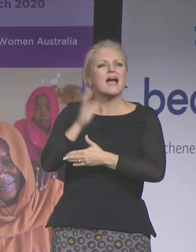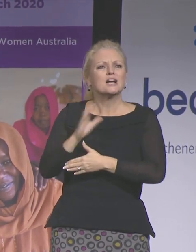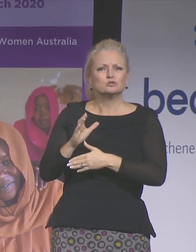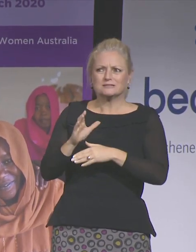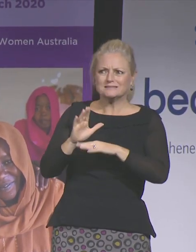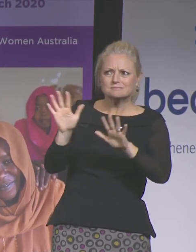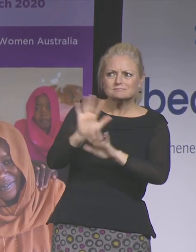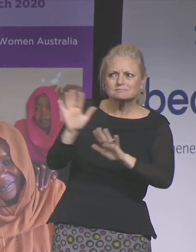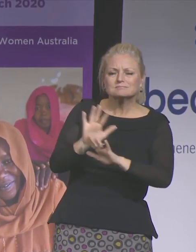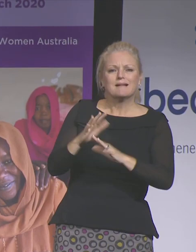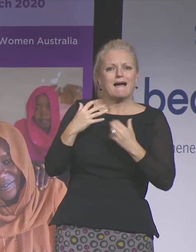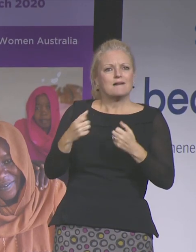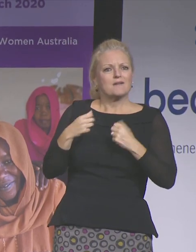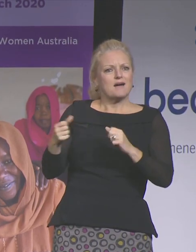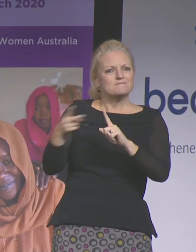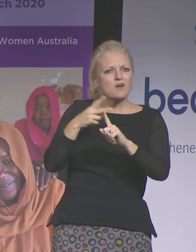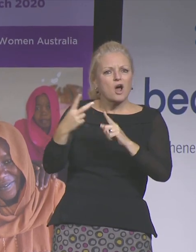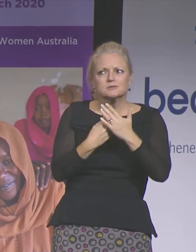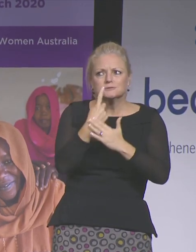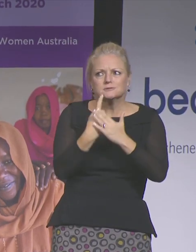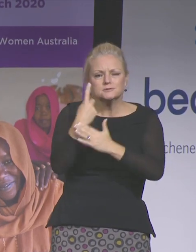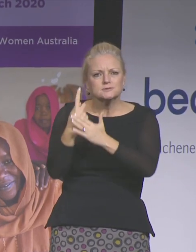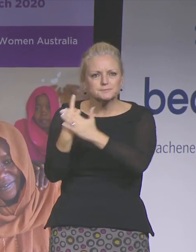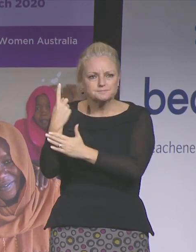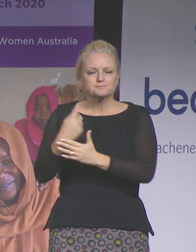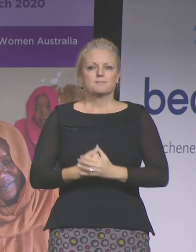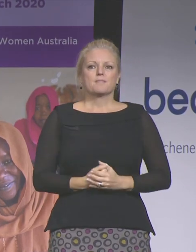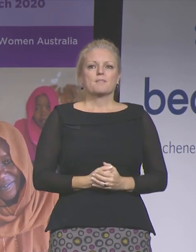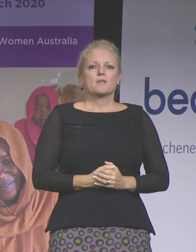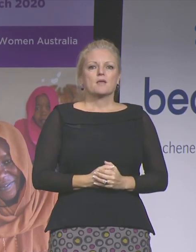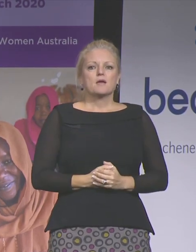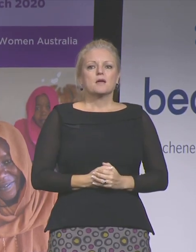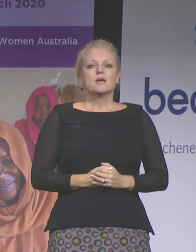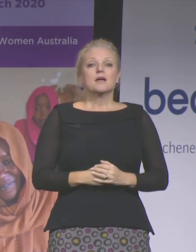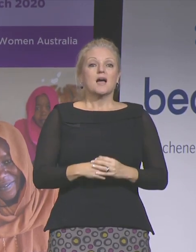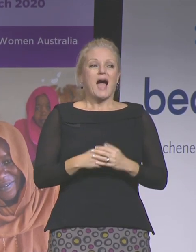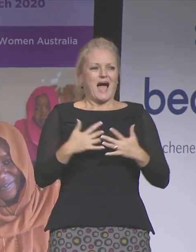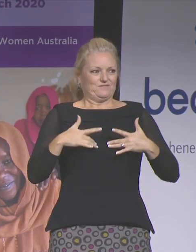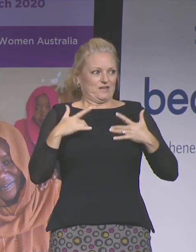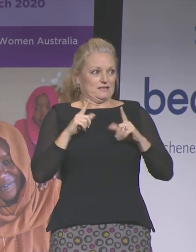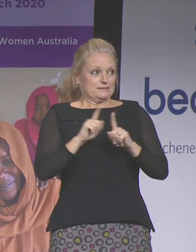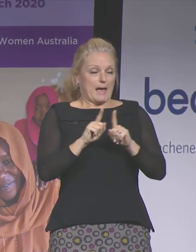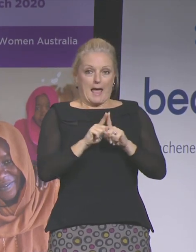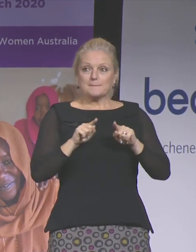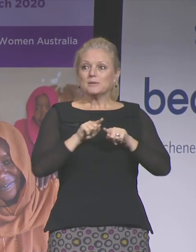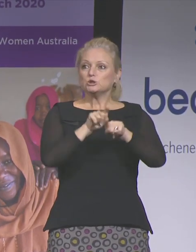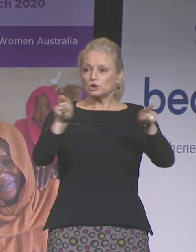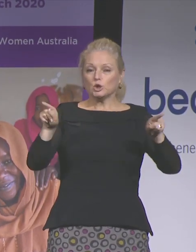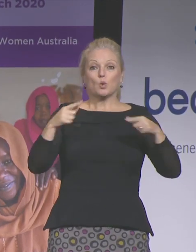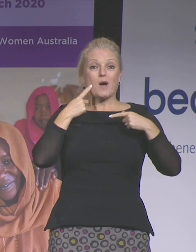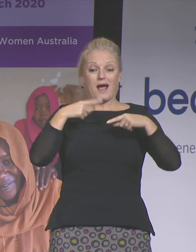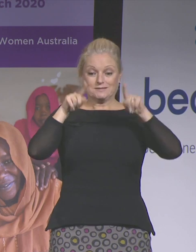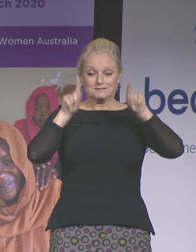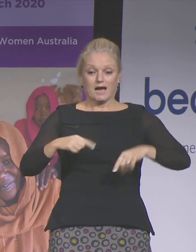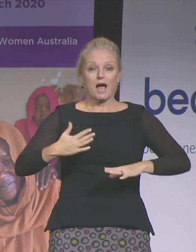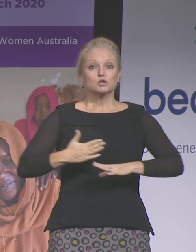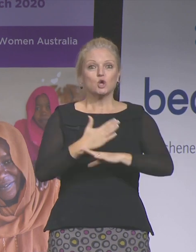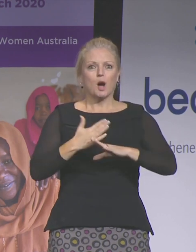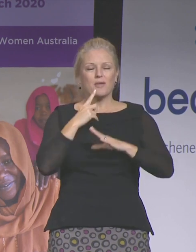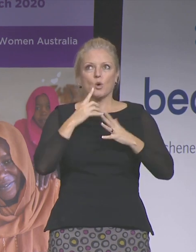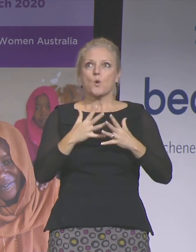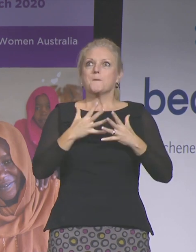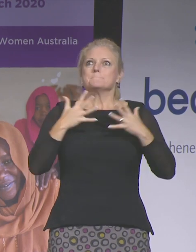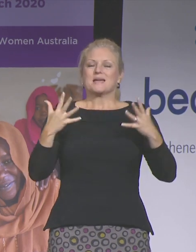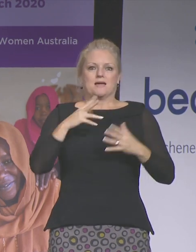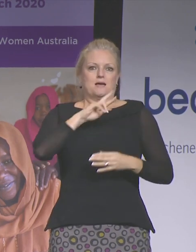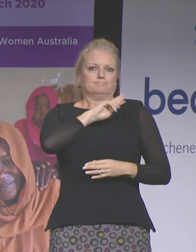and girls in their nation. Like many of you I suspect, I came into this role, a big role, wondering